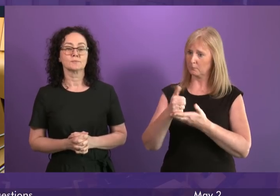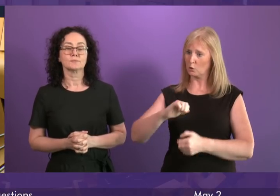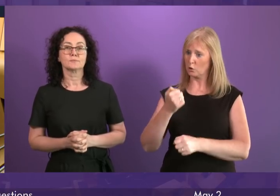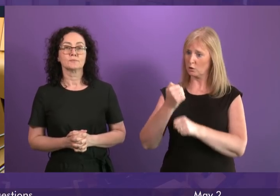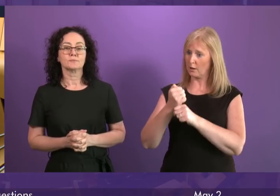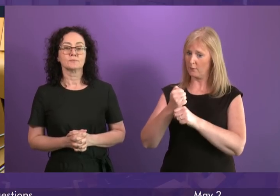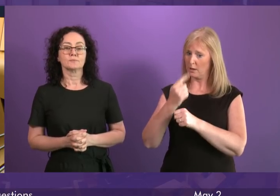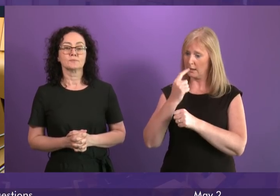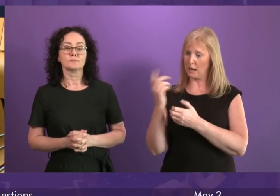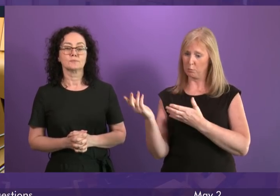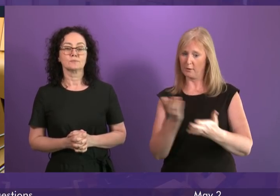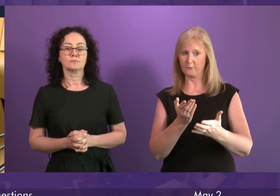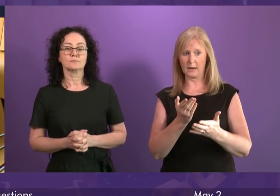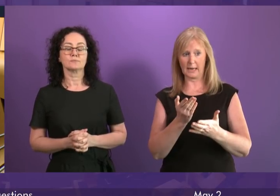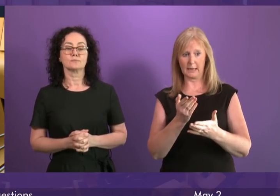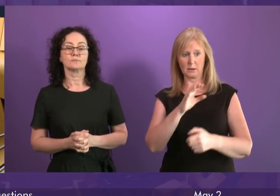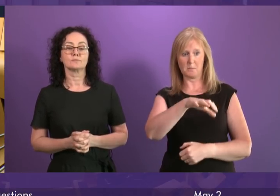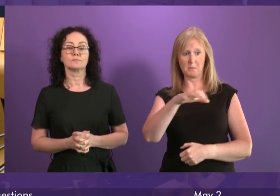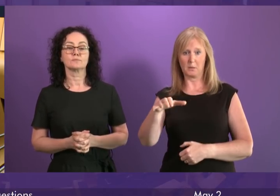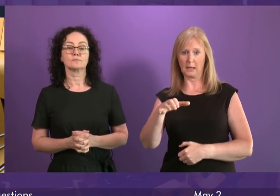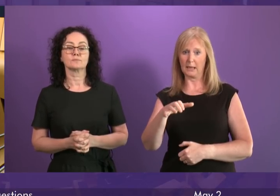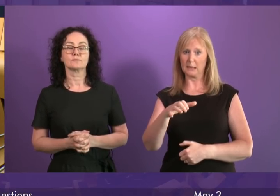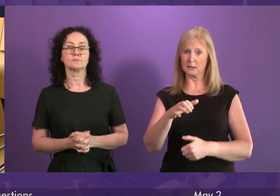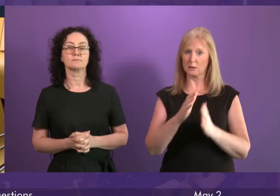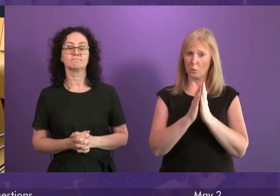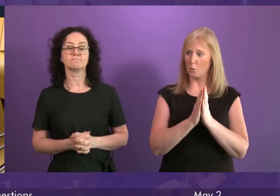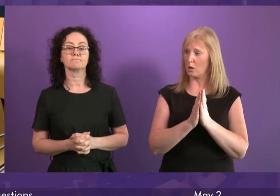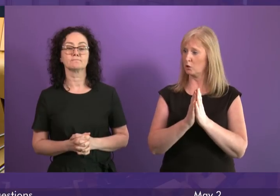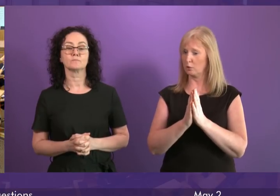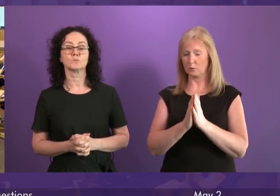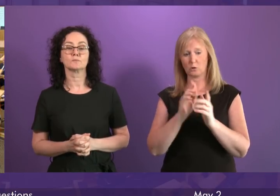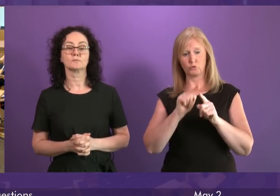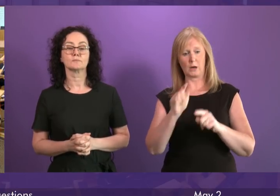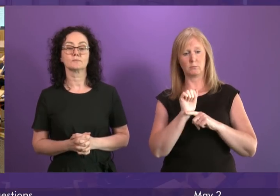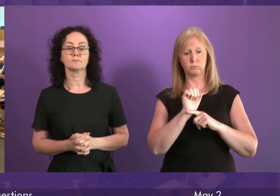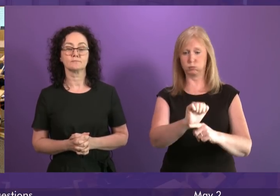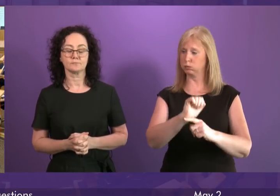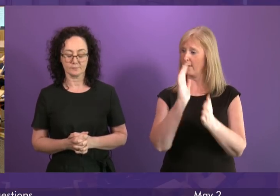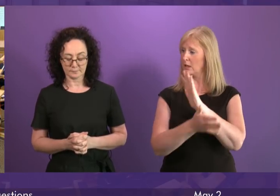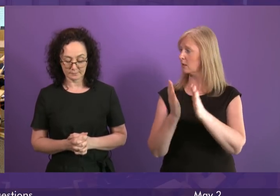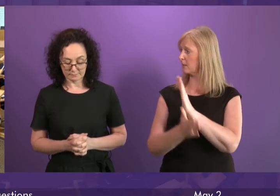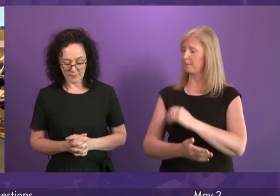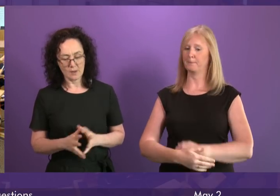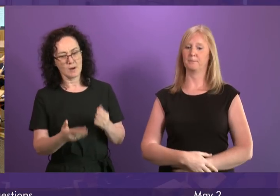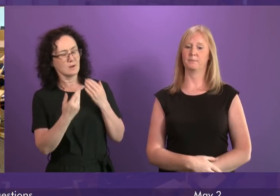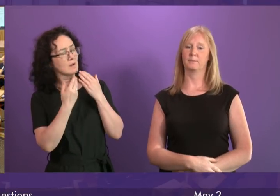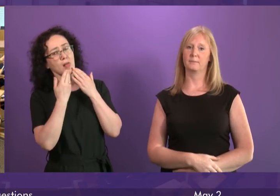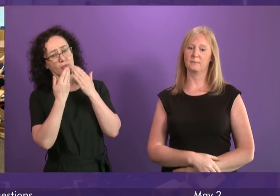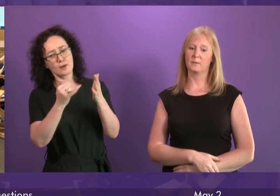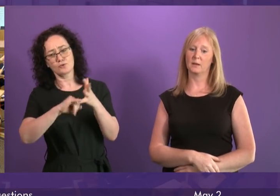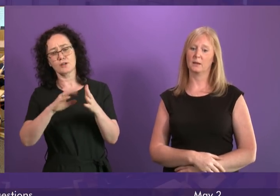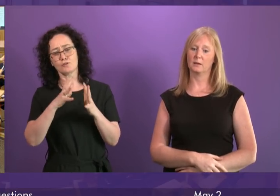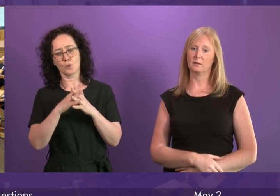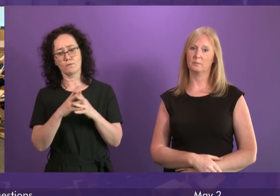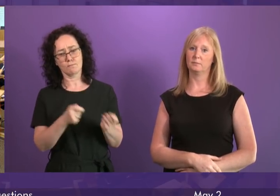can provide places of worship to deter these senseless acts of vandalism? First Minister. Well, can I thank Sandra White for